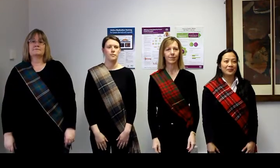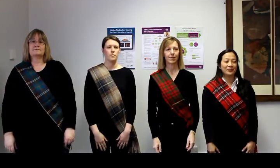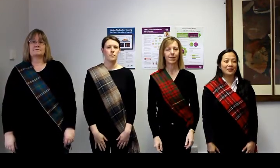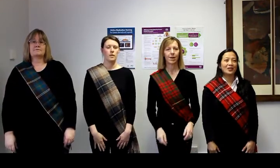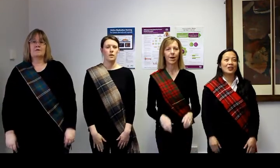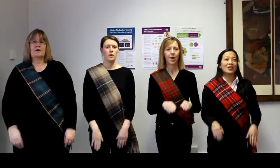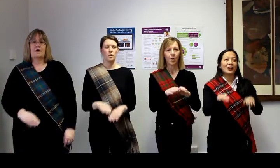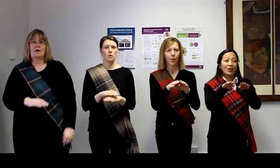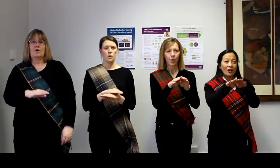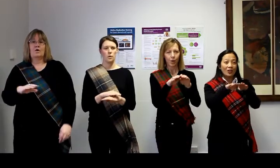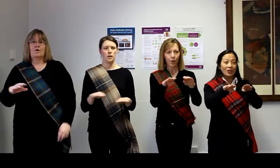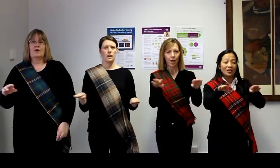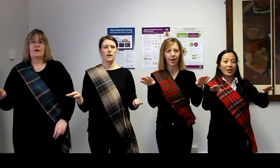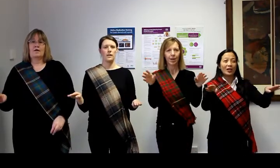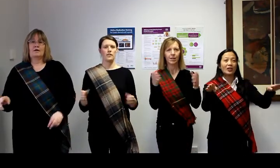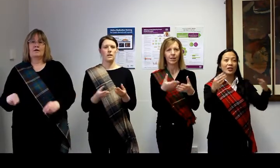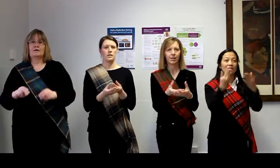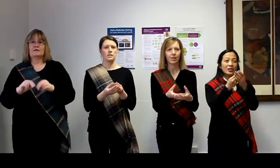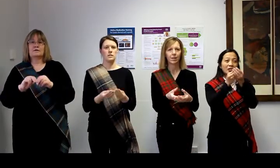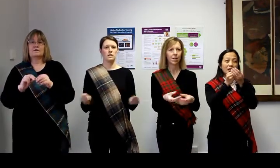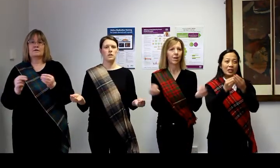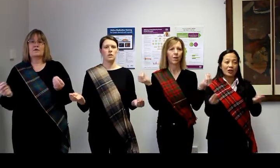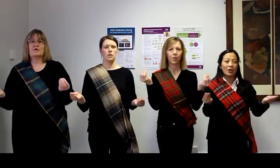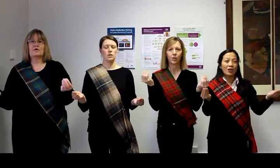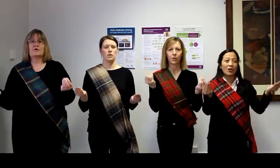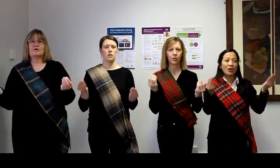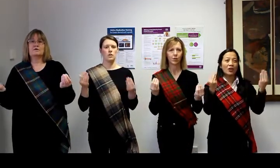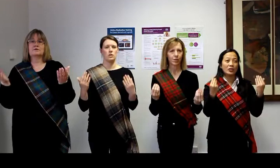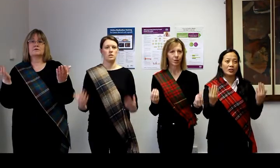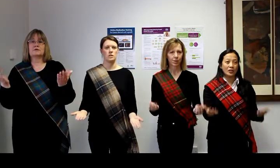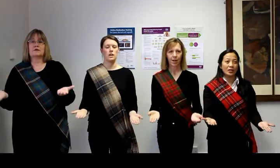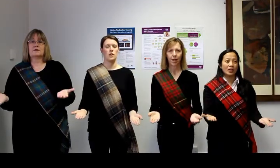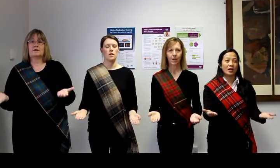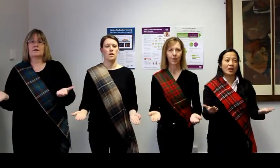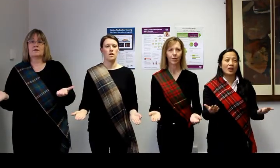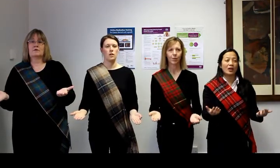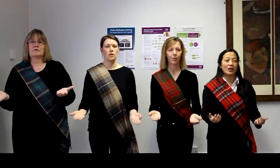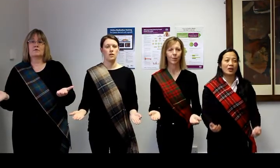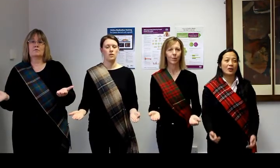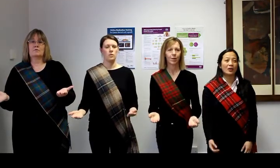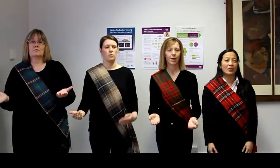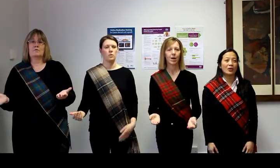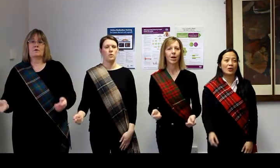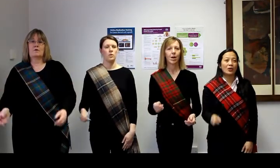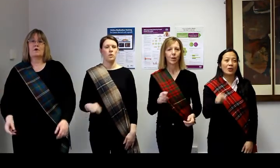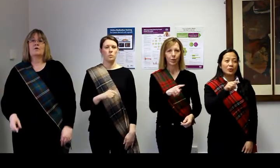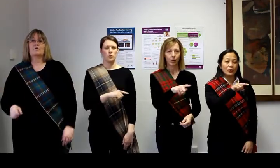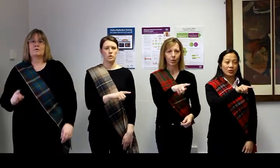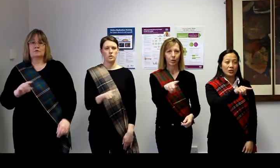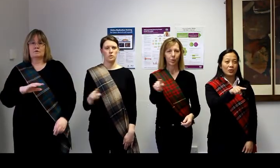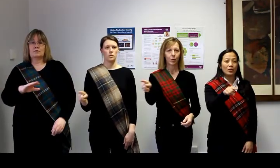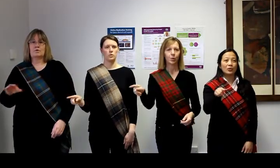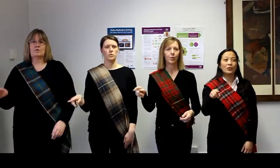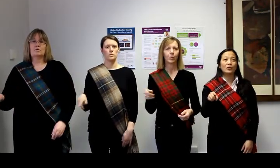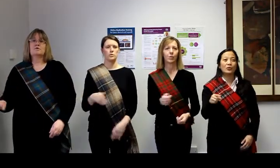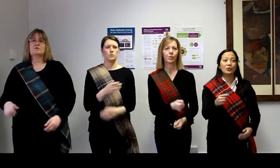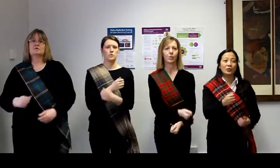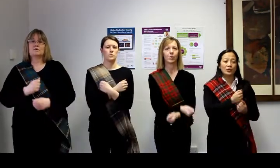For a land that is lost now, which though so